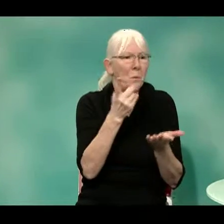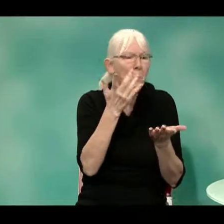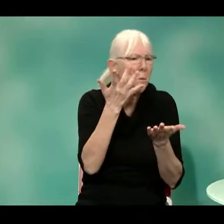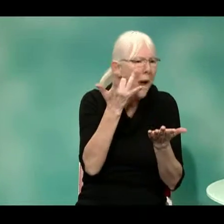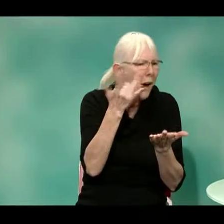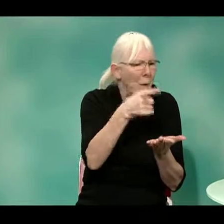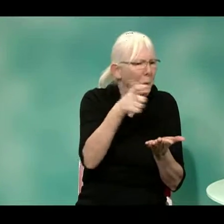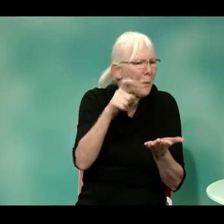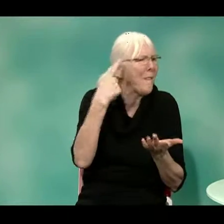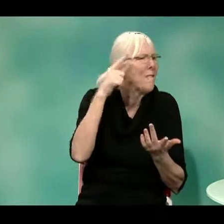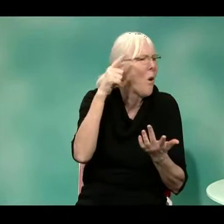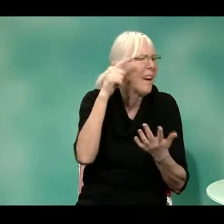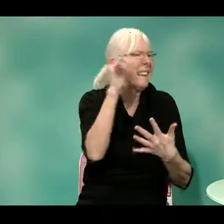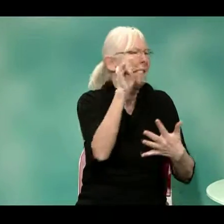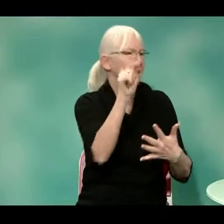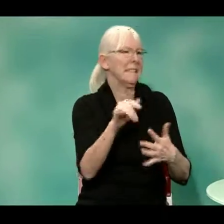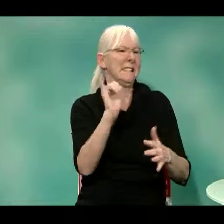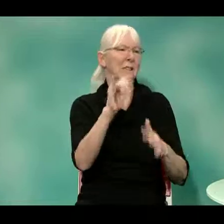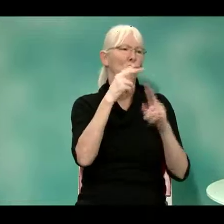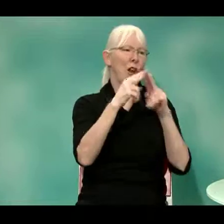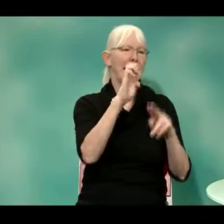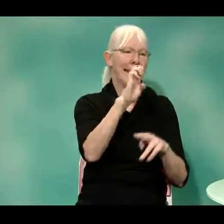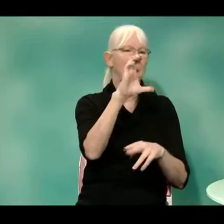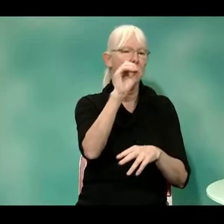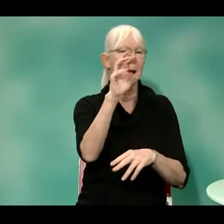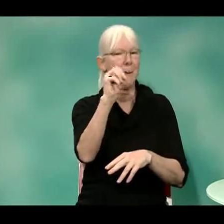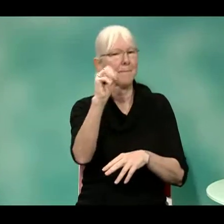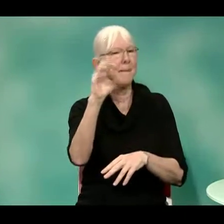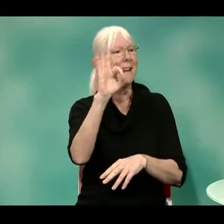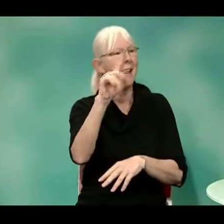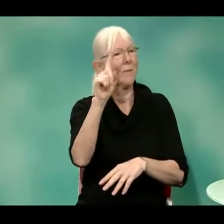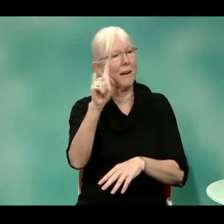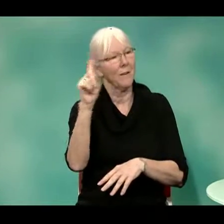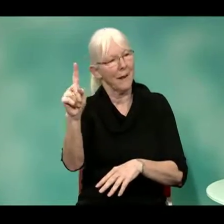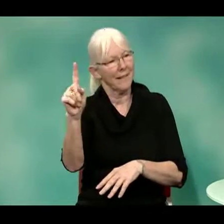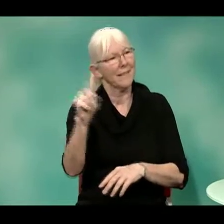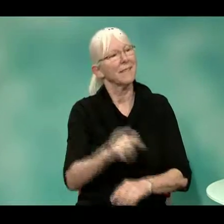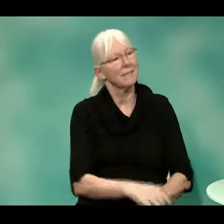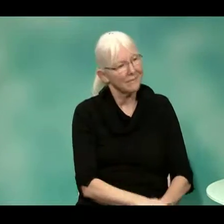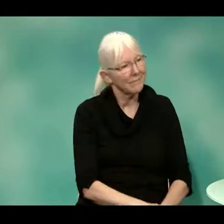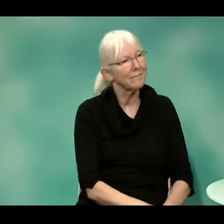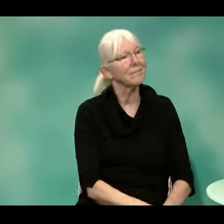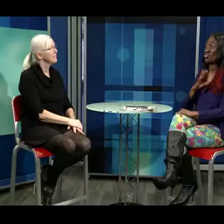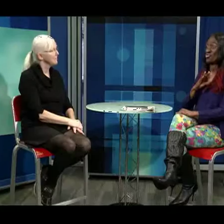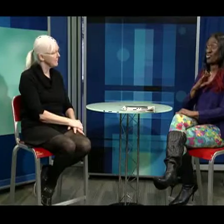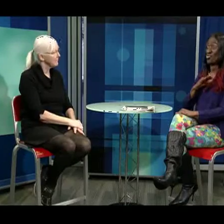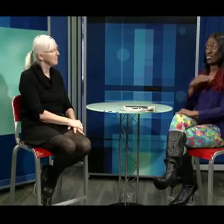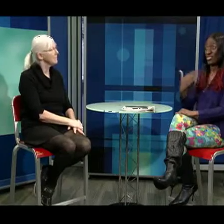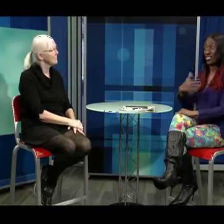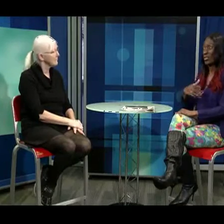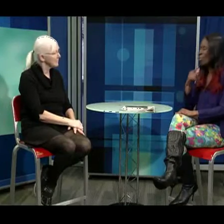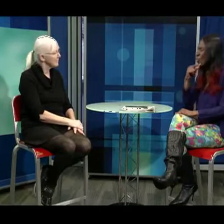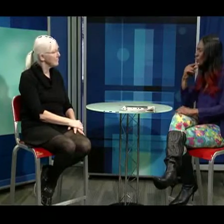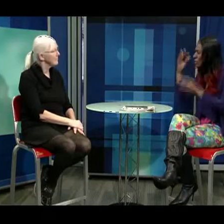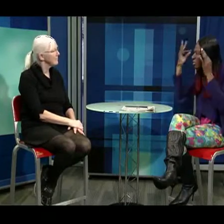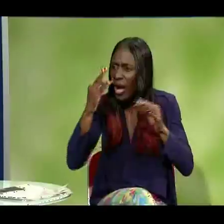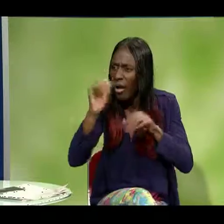explain their emergency, they're the operator that asks where they are, what's going on. So that's e-comm 911. Cool. Wow.